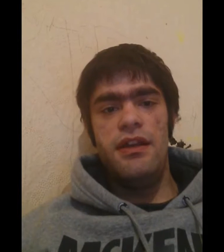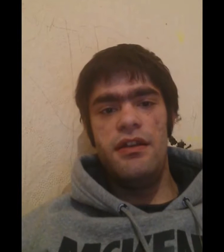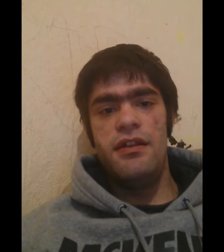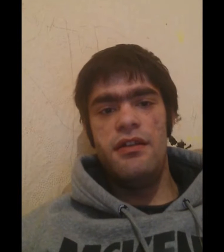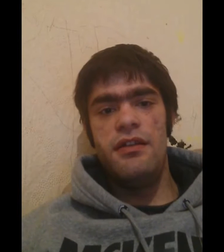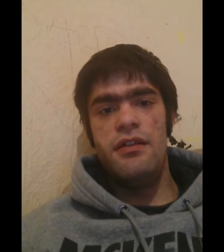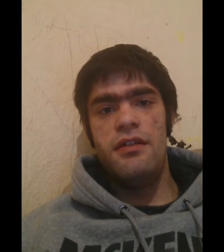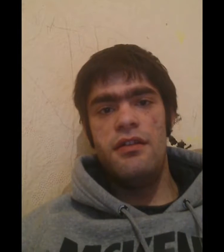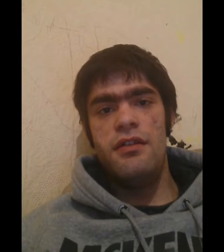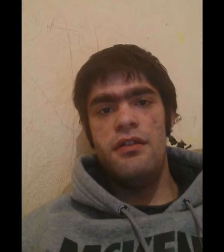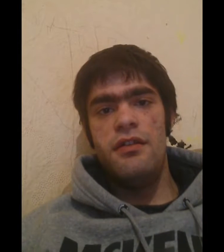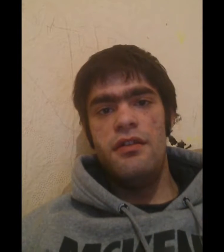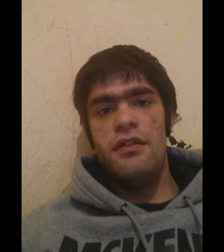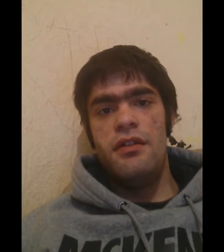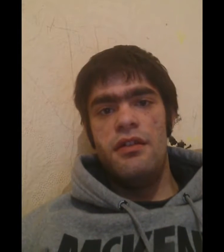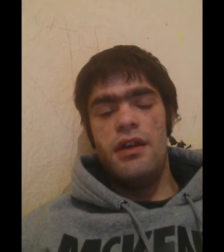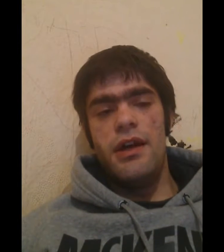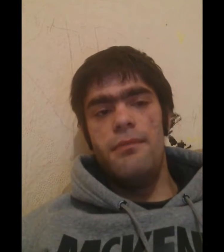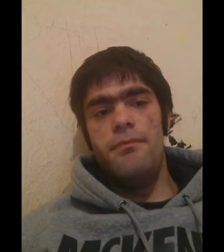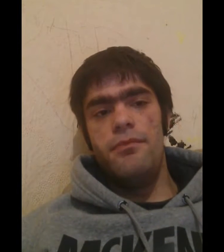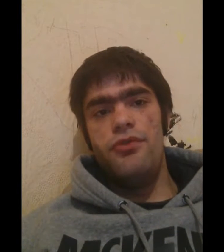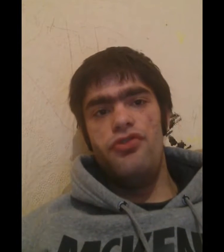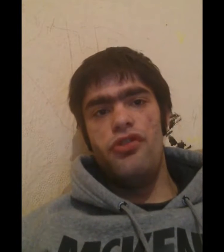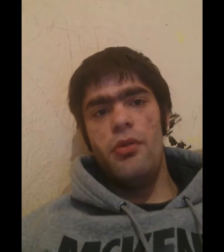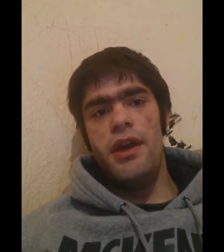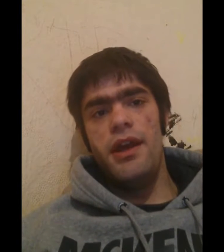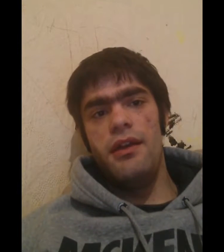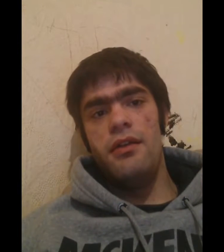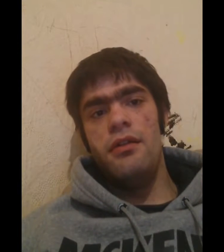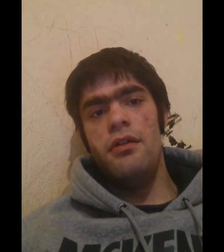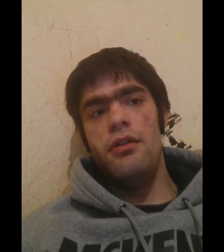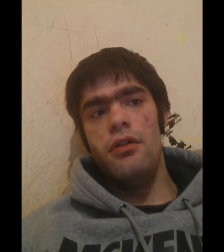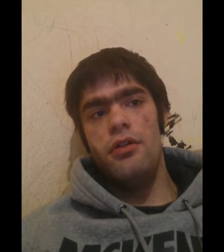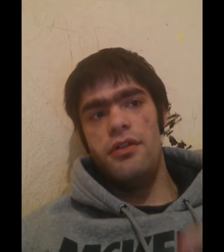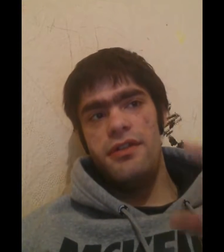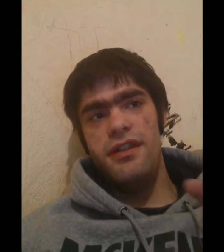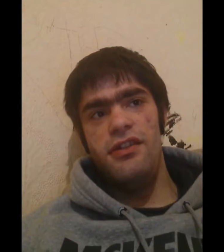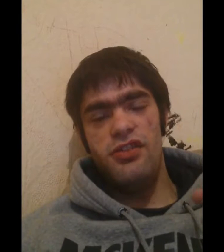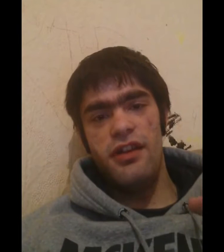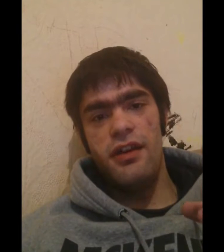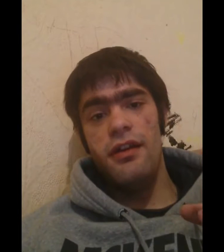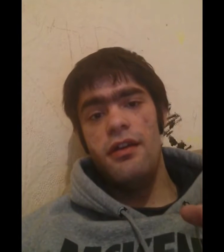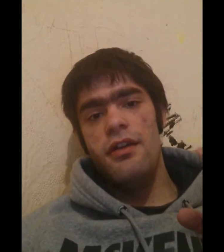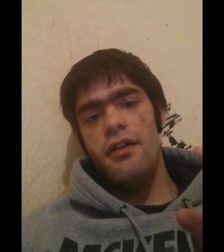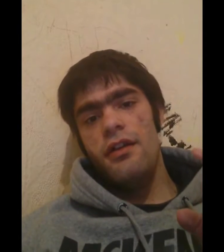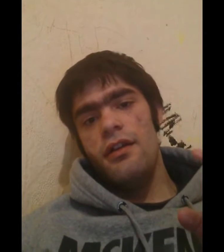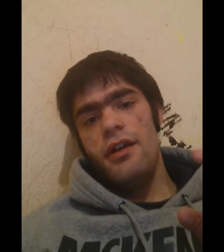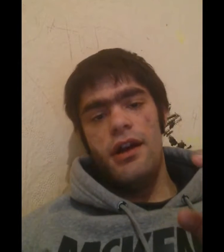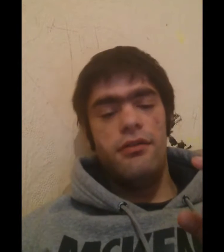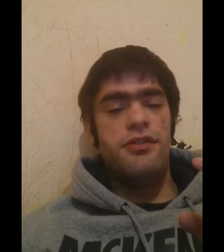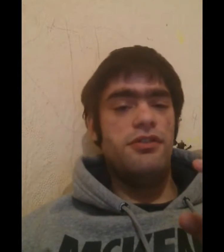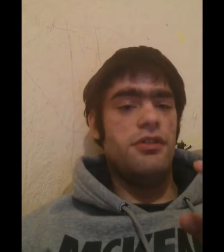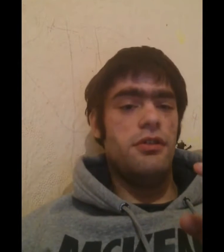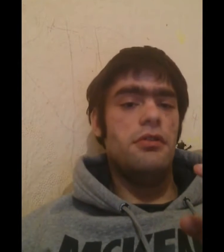showing or teaching how to do